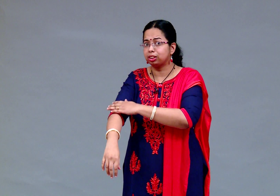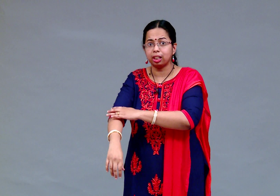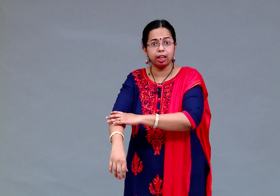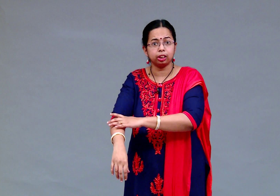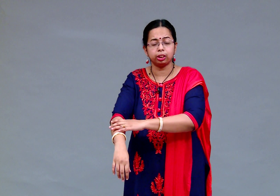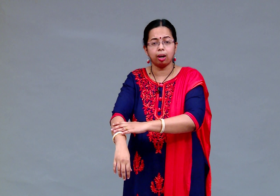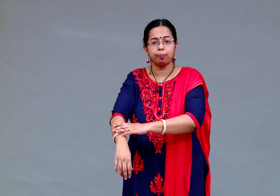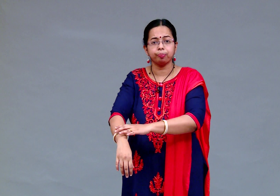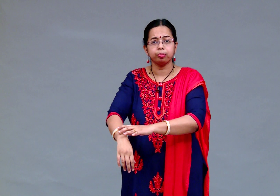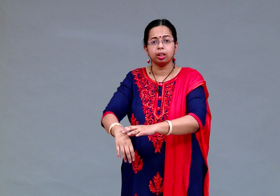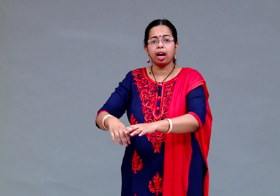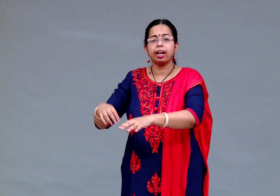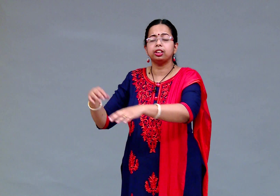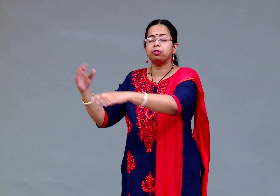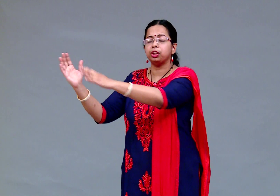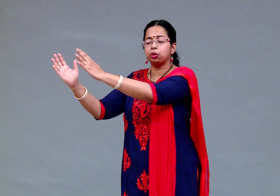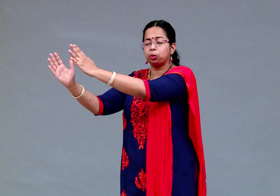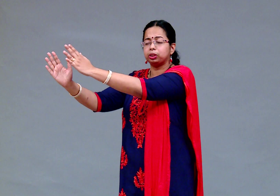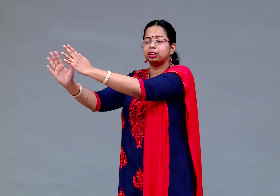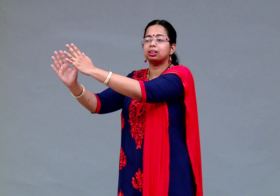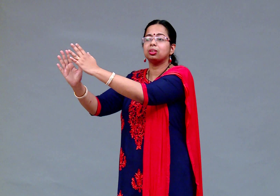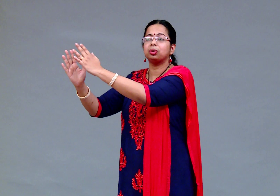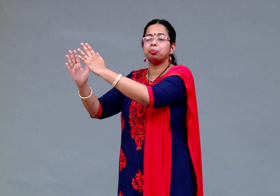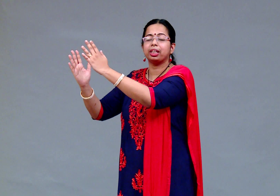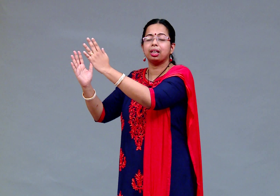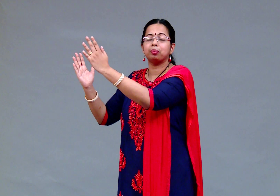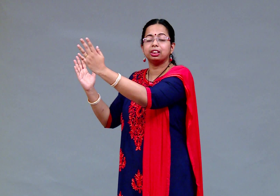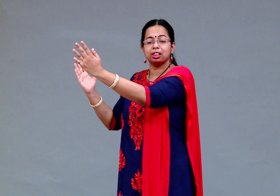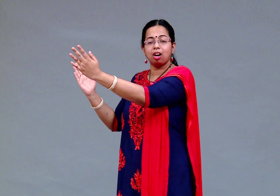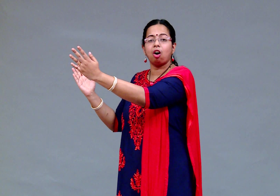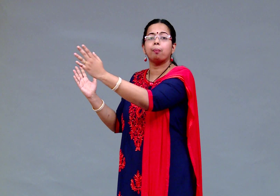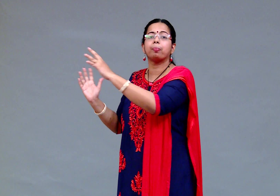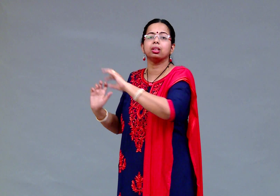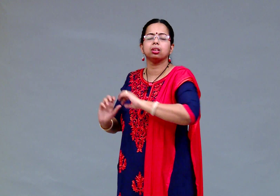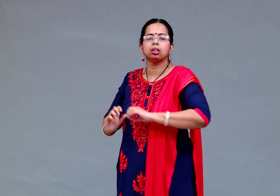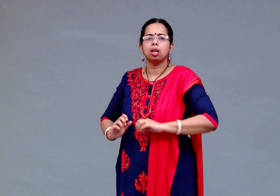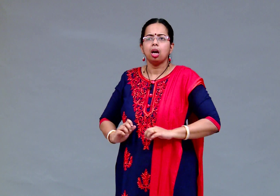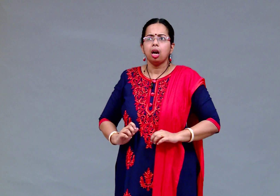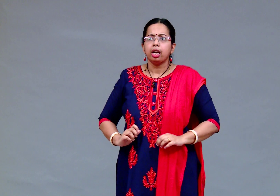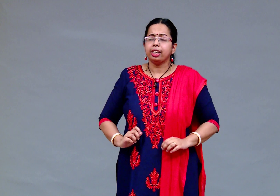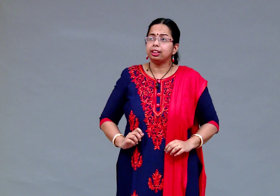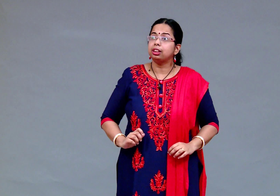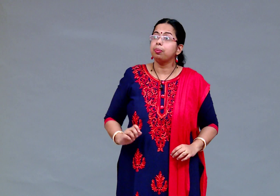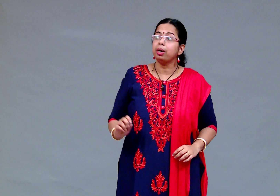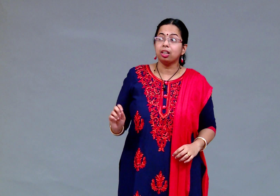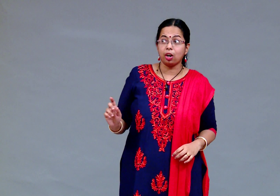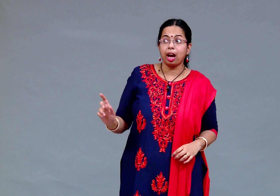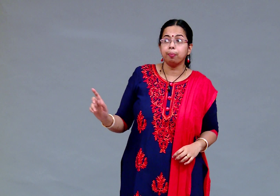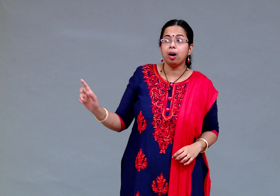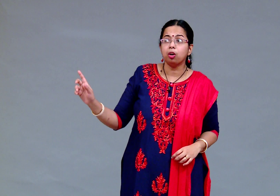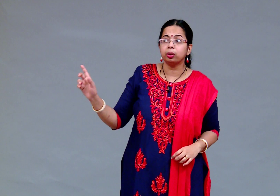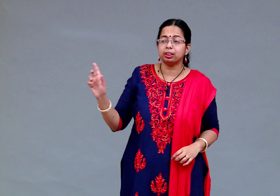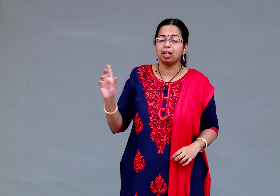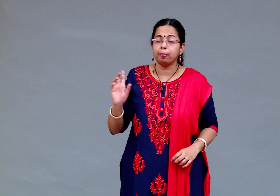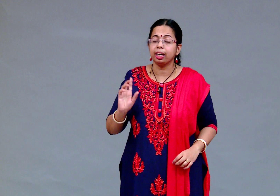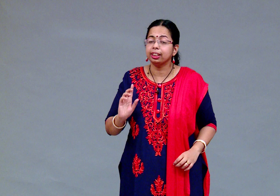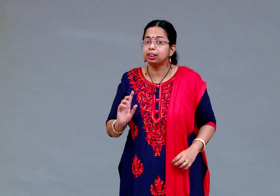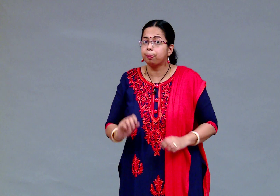Natasha and the windows became little awful is it my grandma who is coming as a